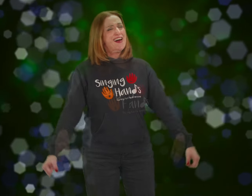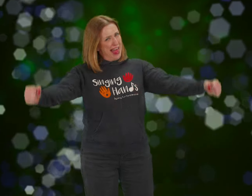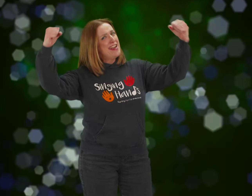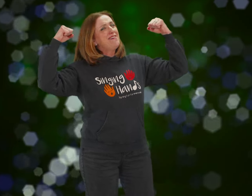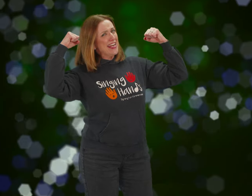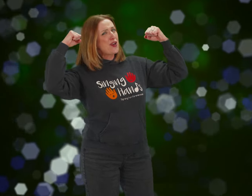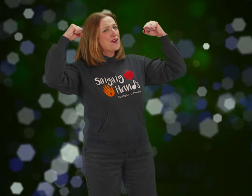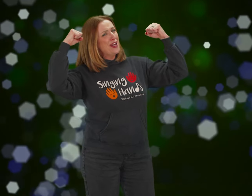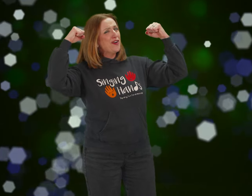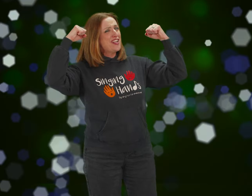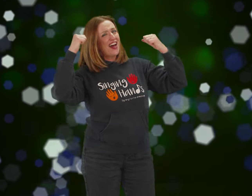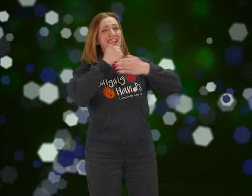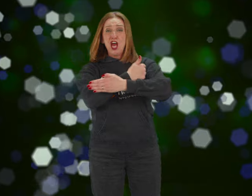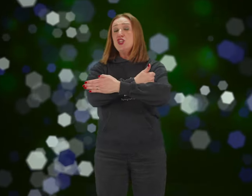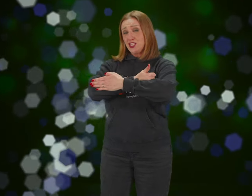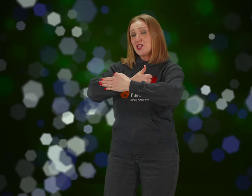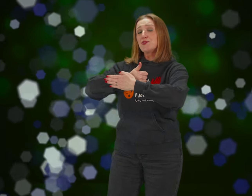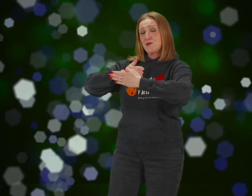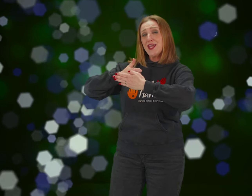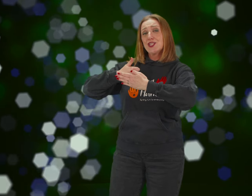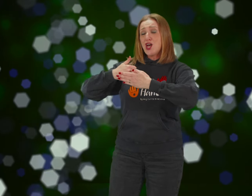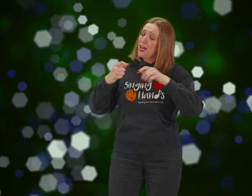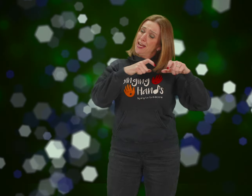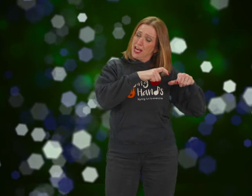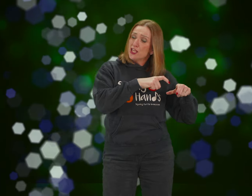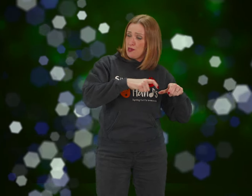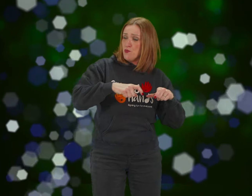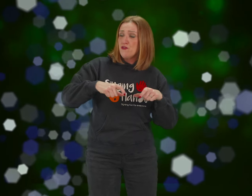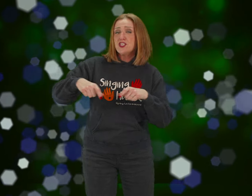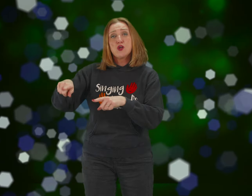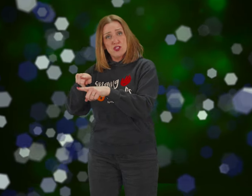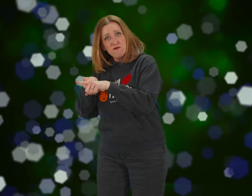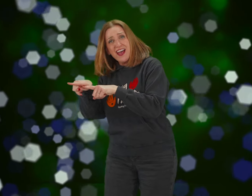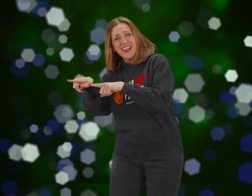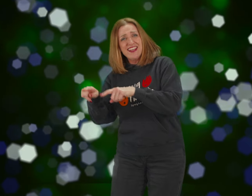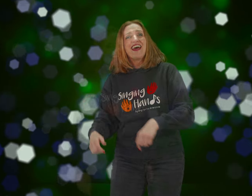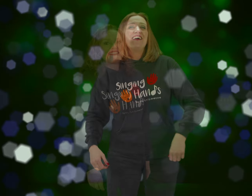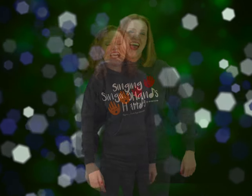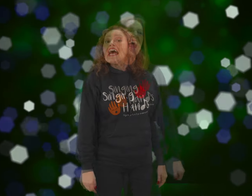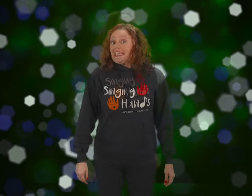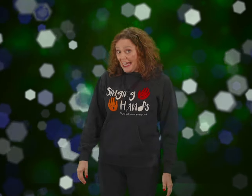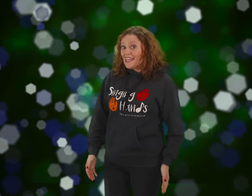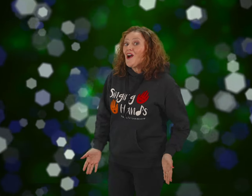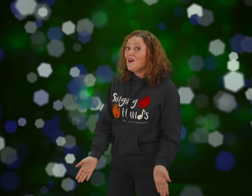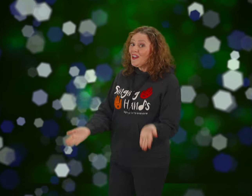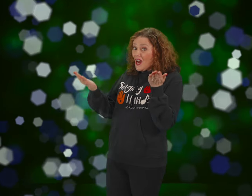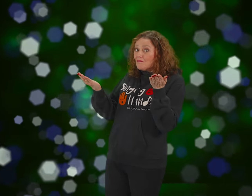Never let go, gotta hold on And don't stop till the break of dawn And keep moving, don't stop rocking Get on up